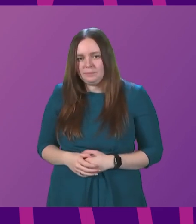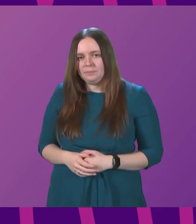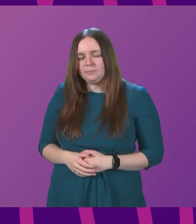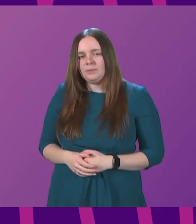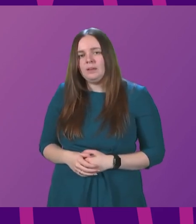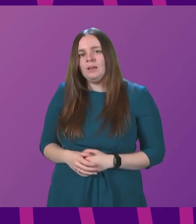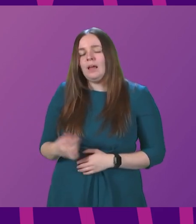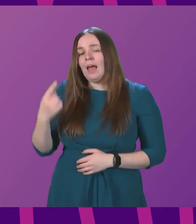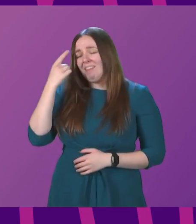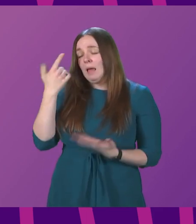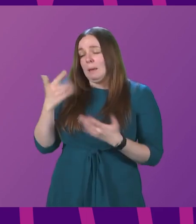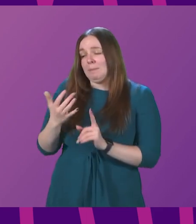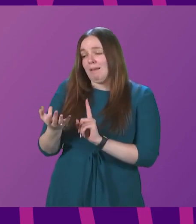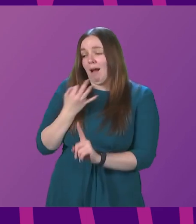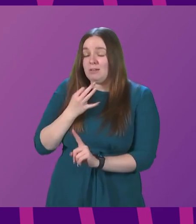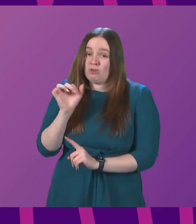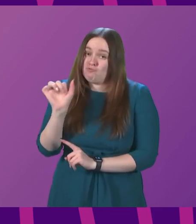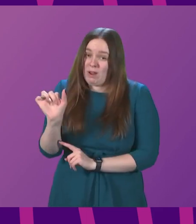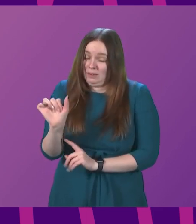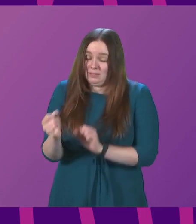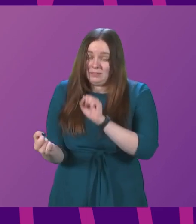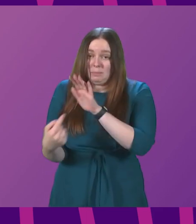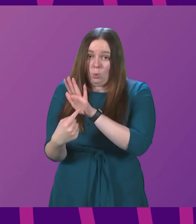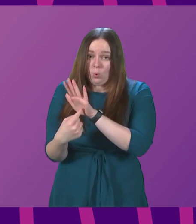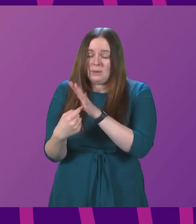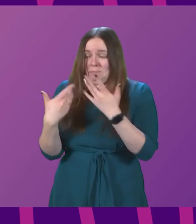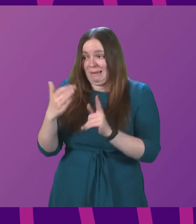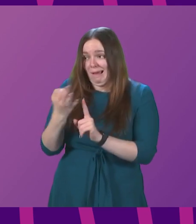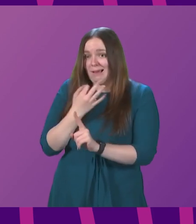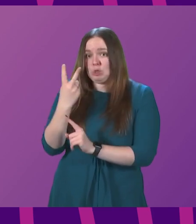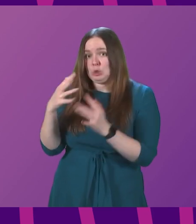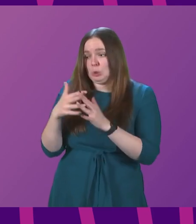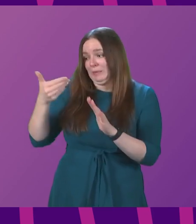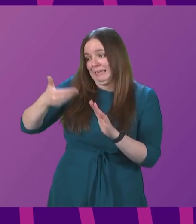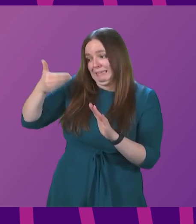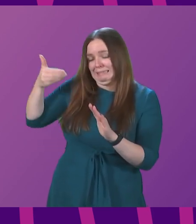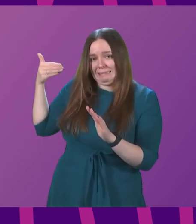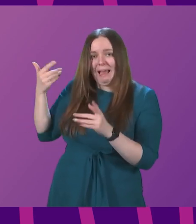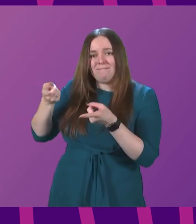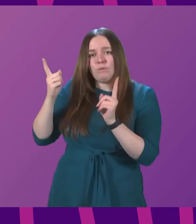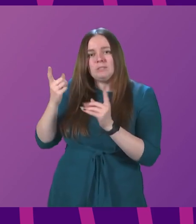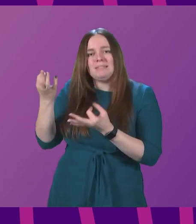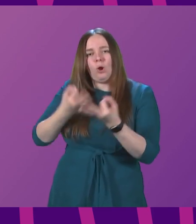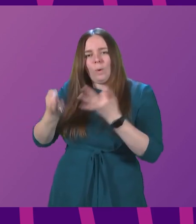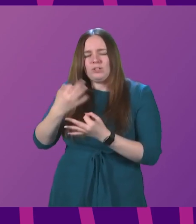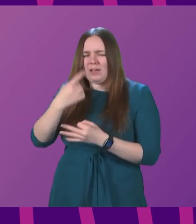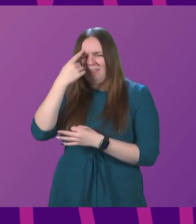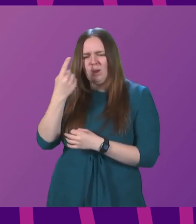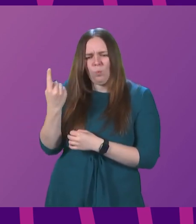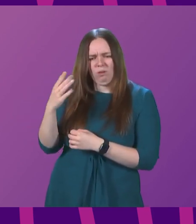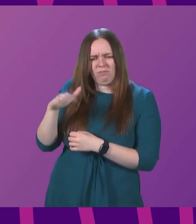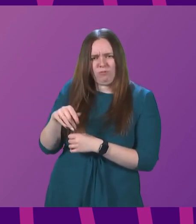think I have been asked this question, rightly so, it is important. The last two weeks that the First Minister's question is perhaps, at least on one of these occasions, think, by